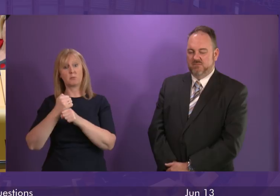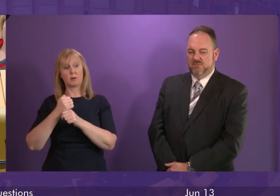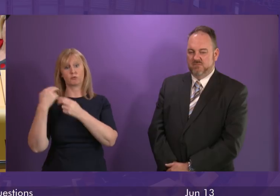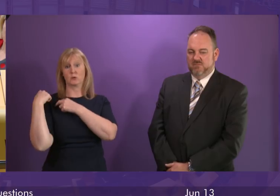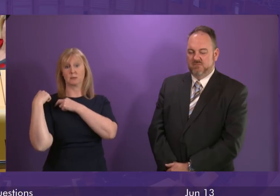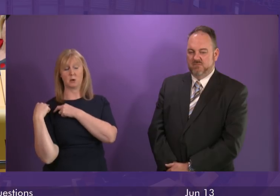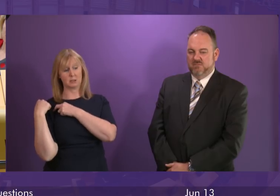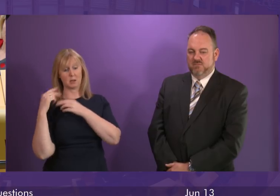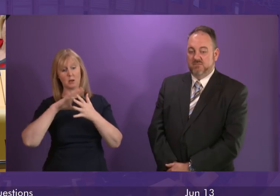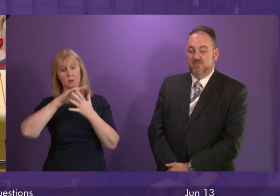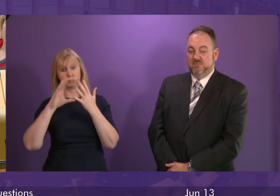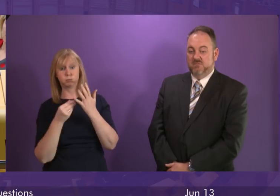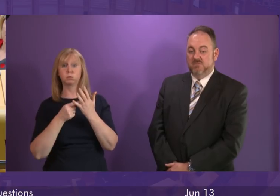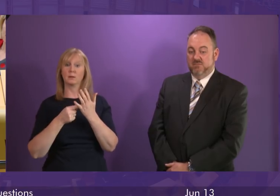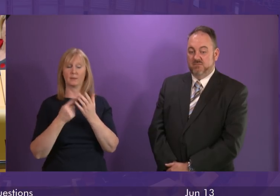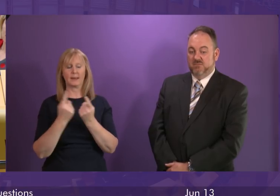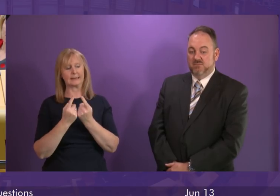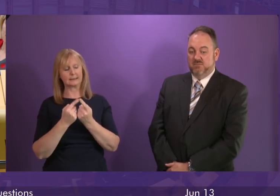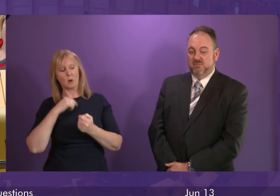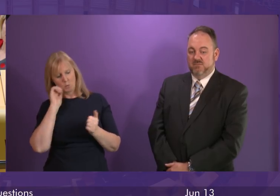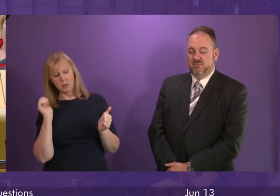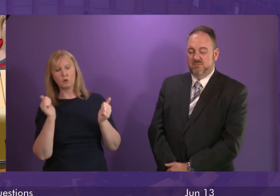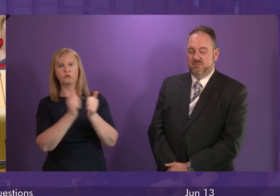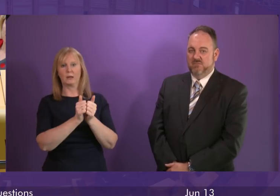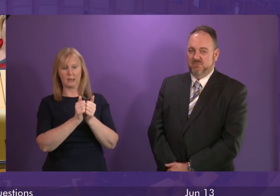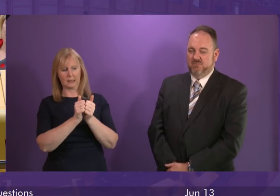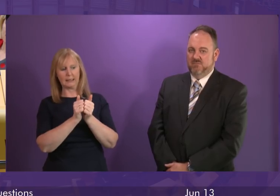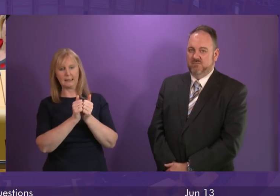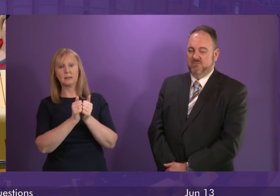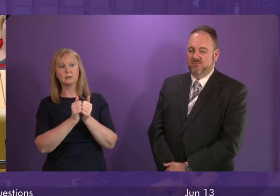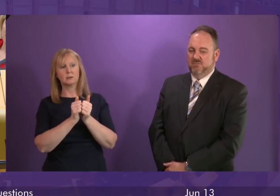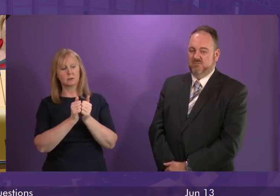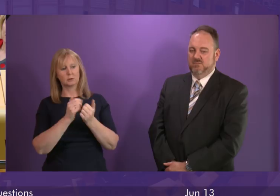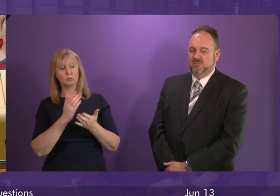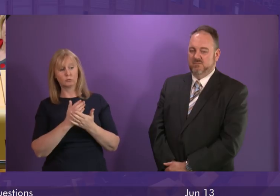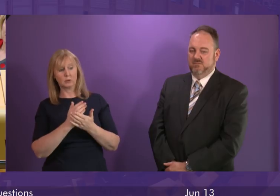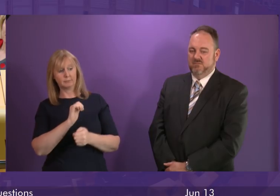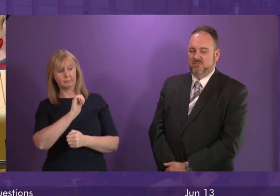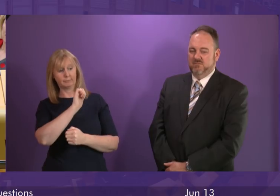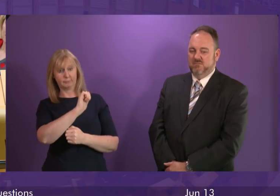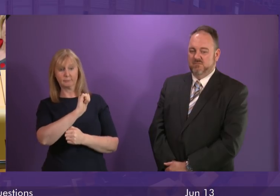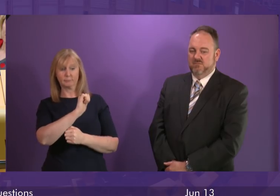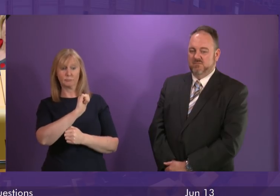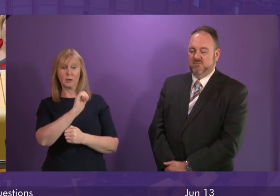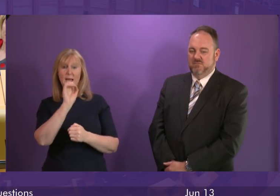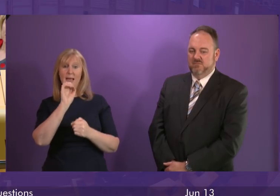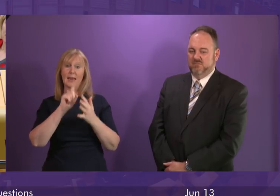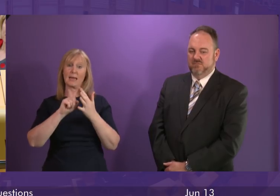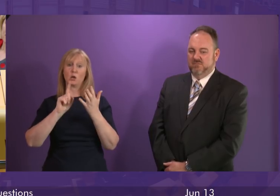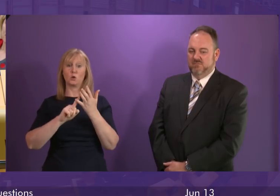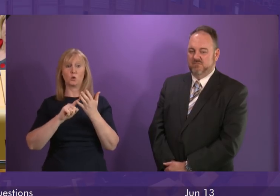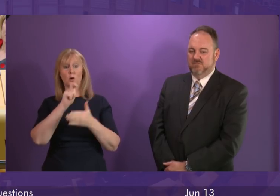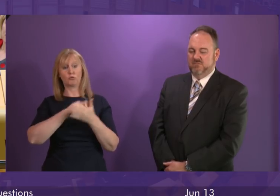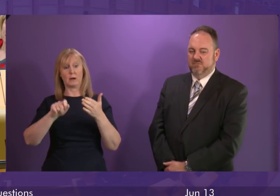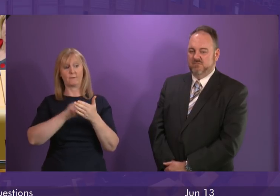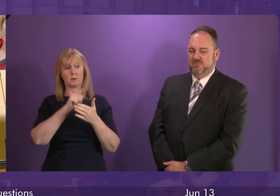of these matters, he'll find that I'm the first to agree with him. So having reversed his position on a second EU referendum at the